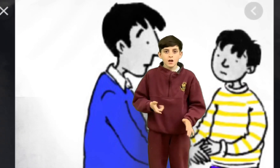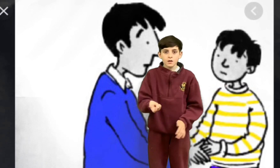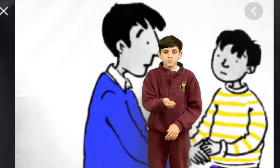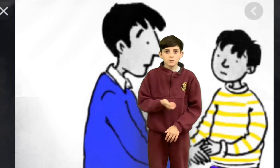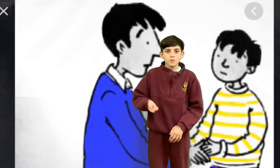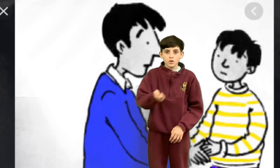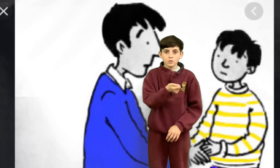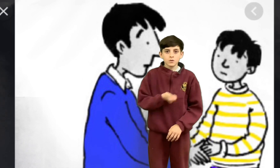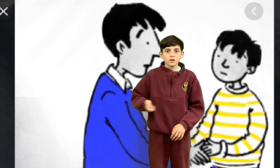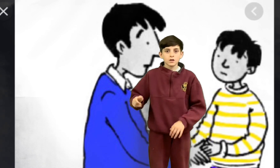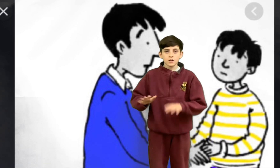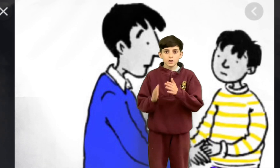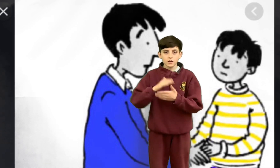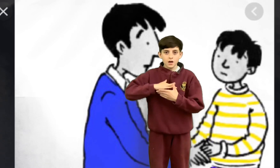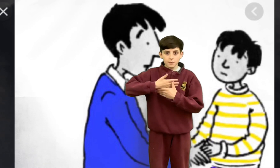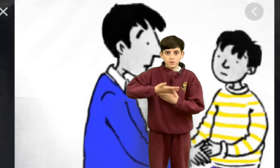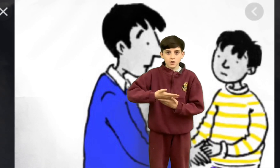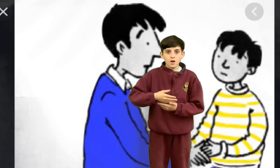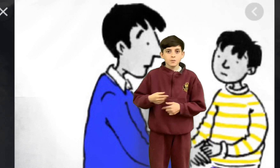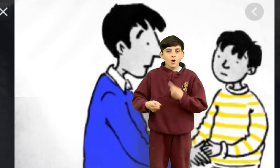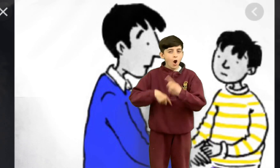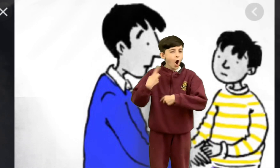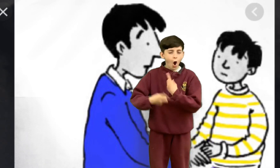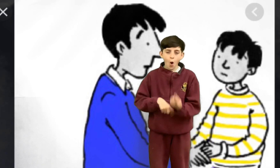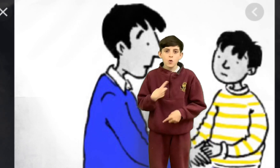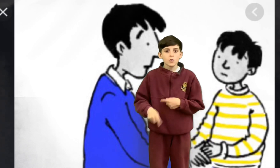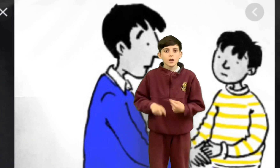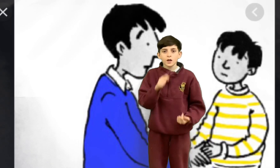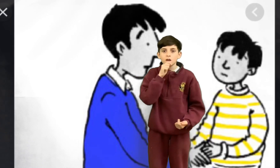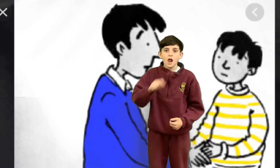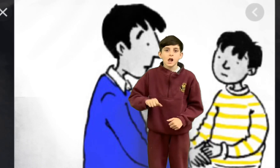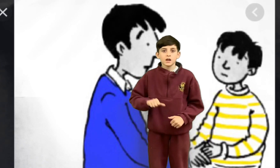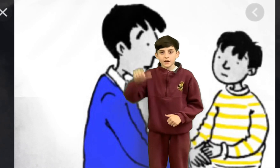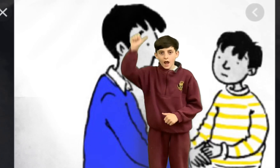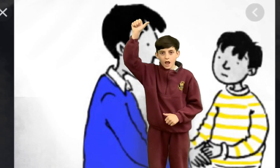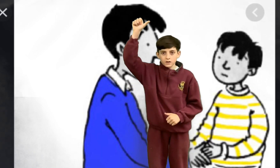mobile device or laptop. Always tell an adult.